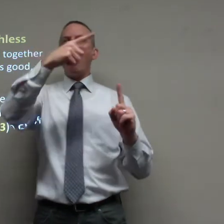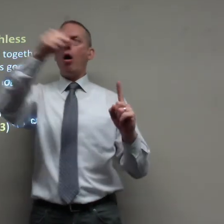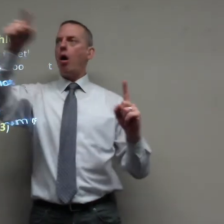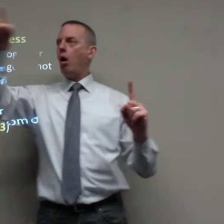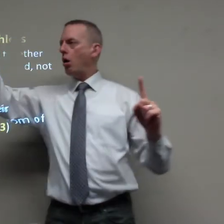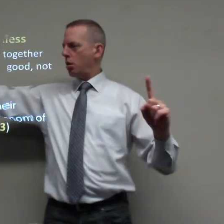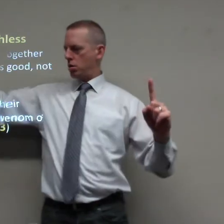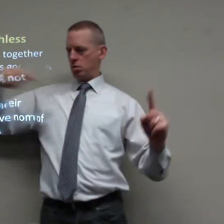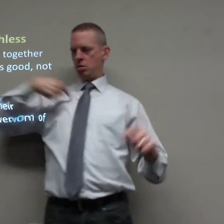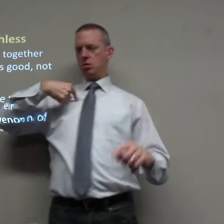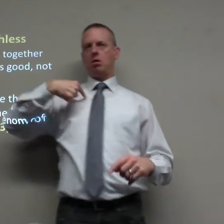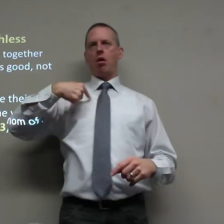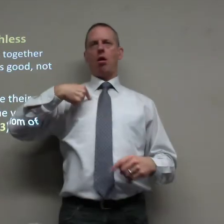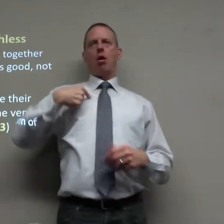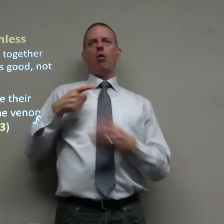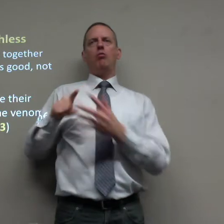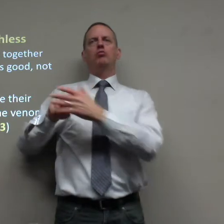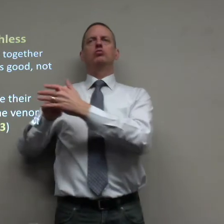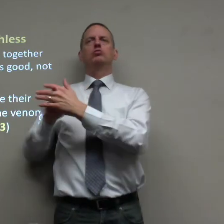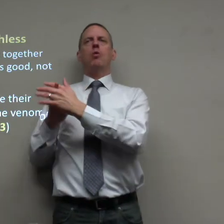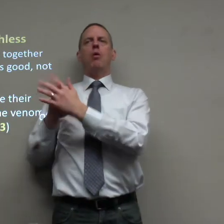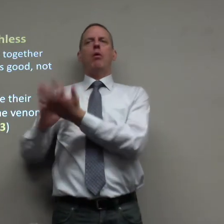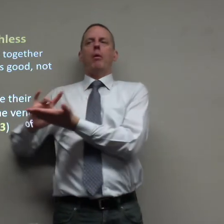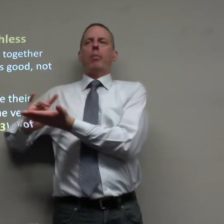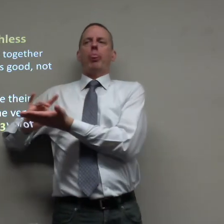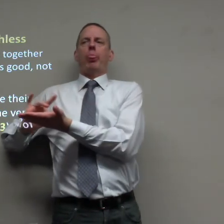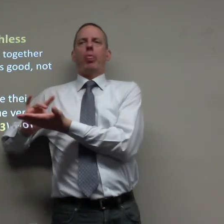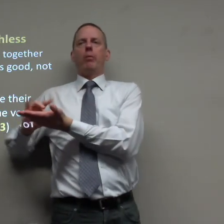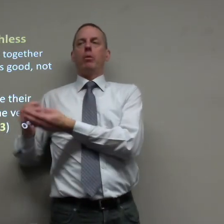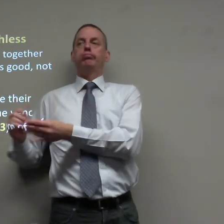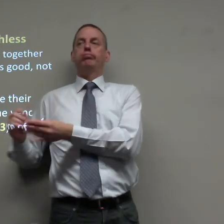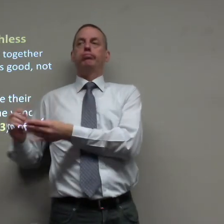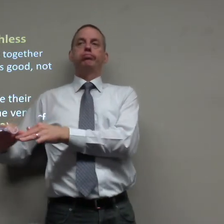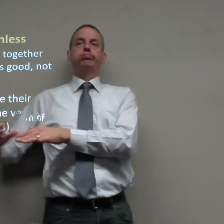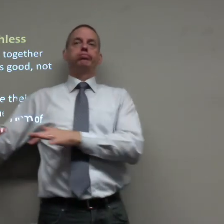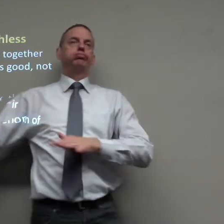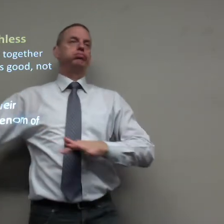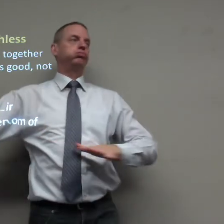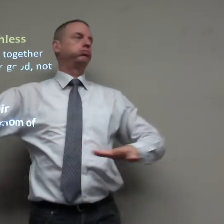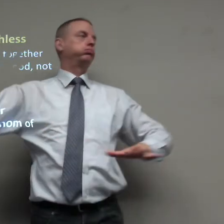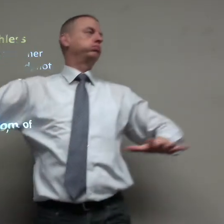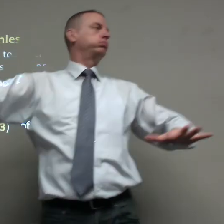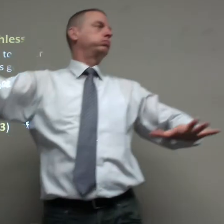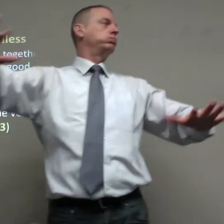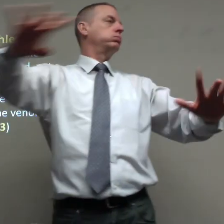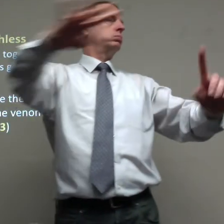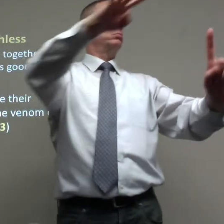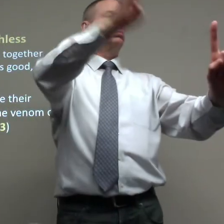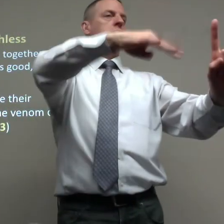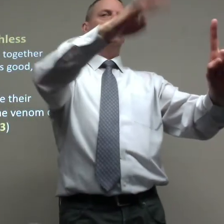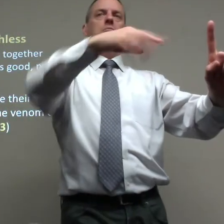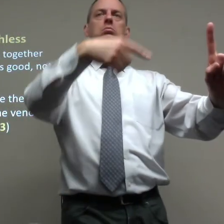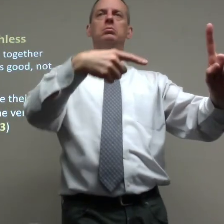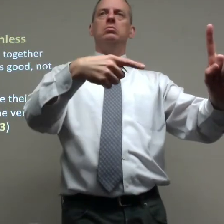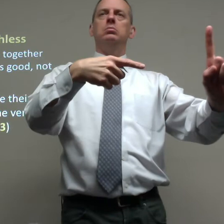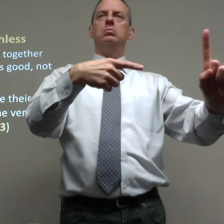who gave a look at that? oh they gave a look at that person that person started it spread to all the people around this person